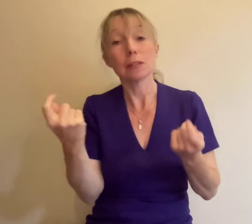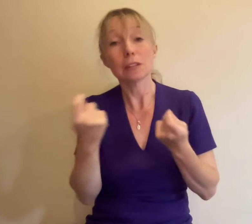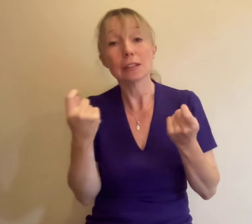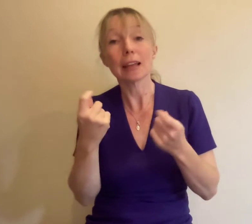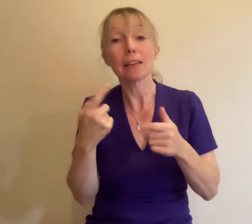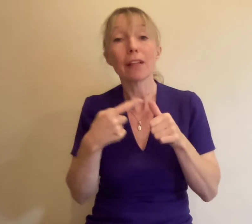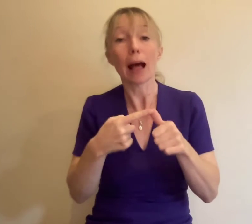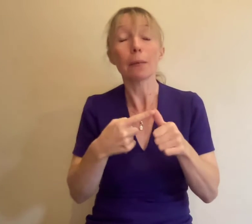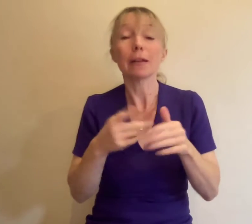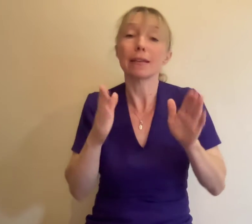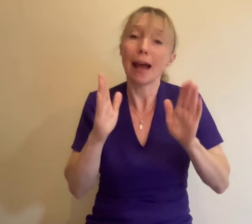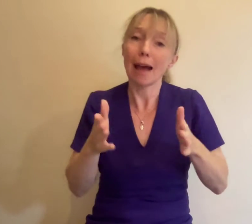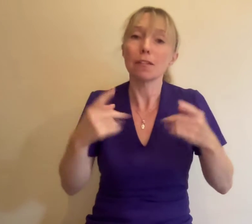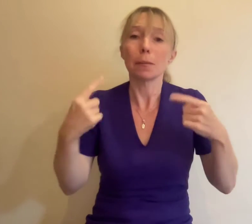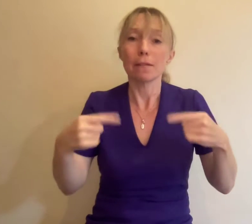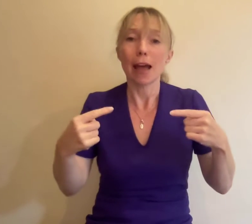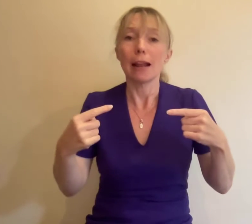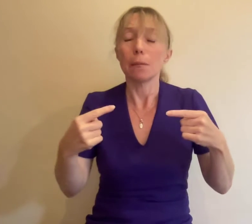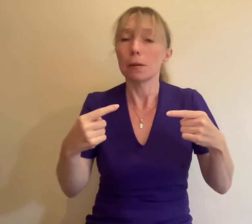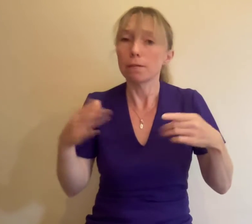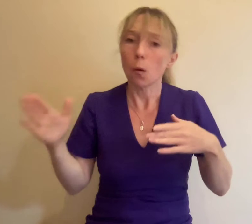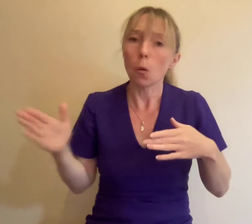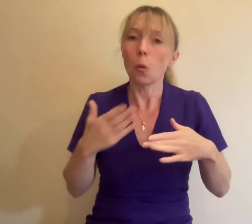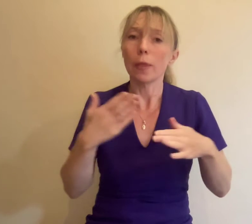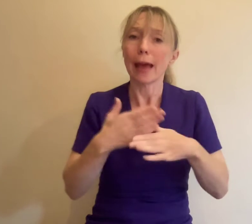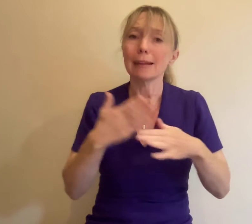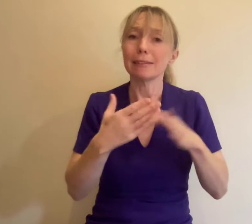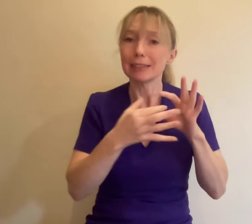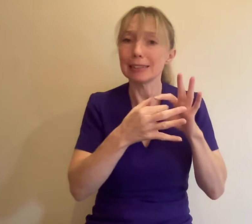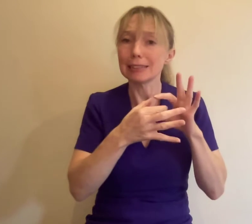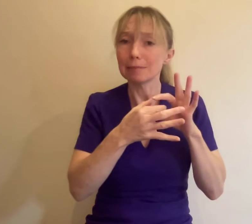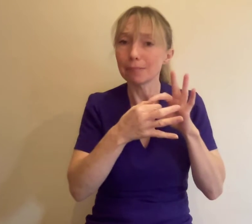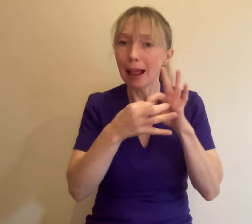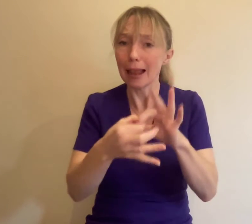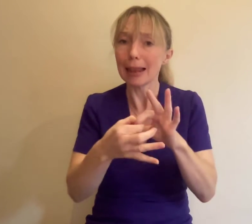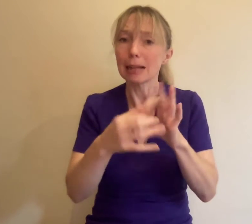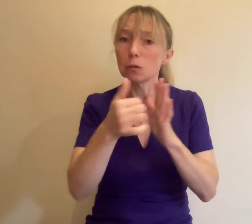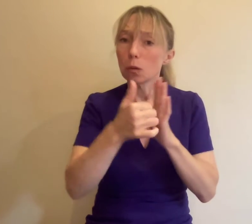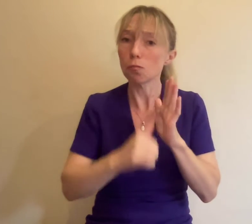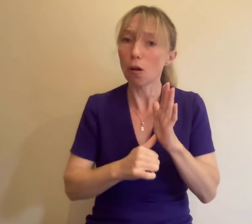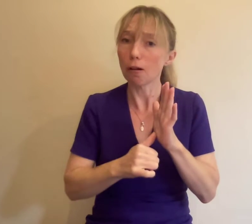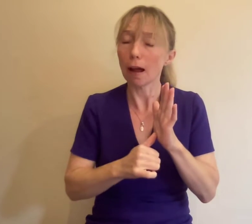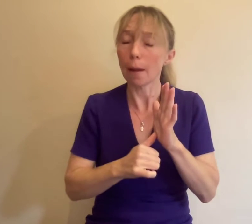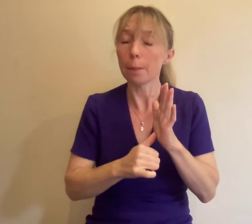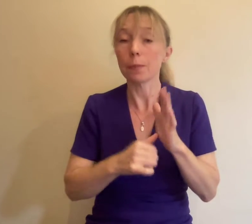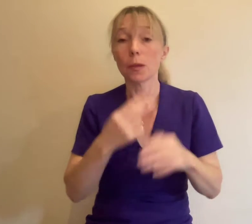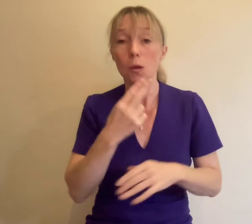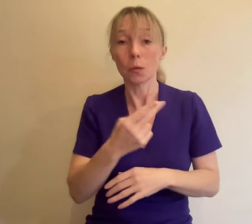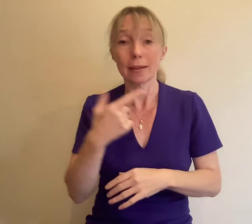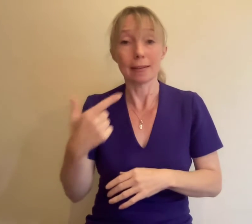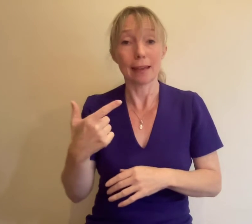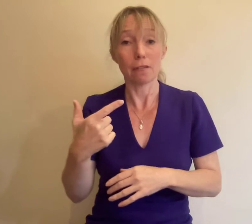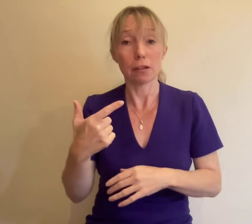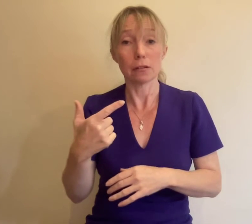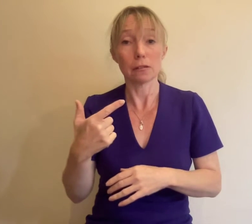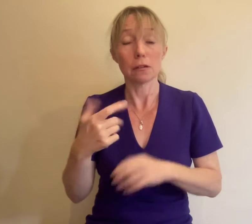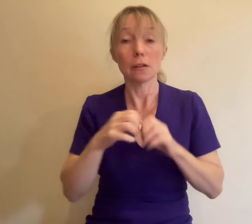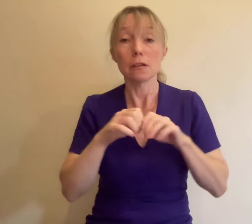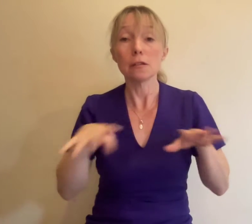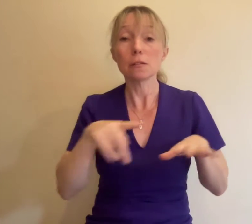attend all the activities associated with the programme 27. Spread the Word reserves the right to withdraw